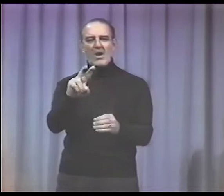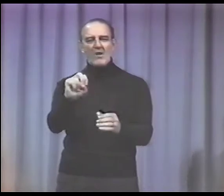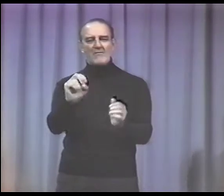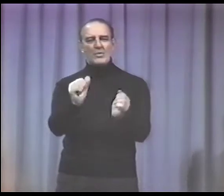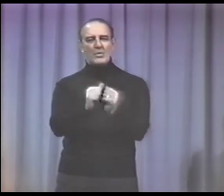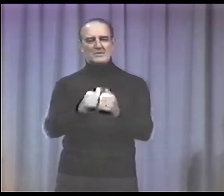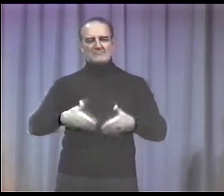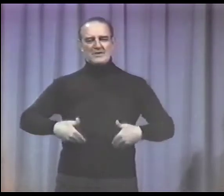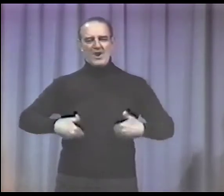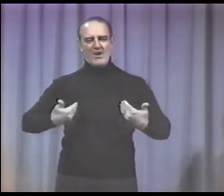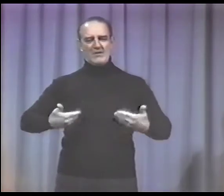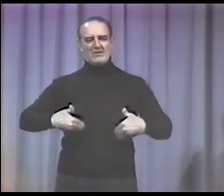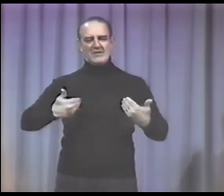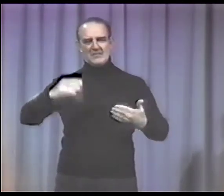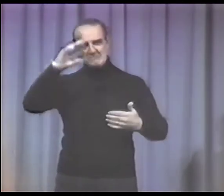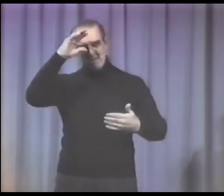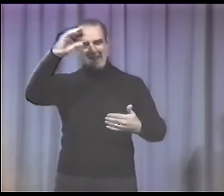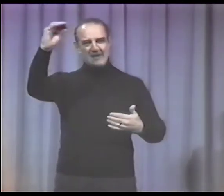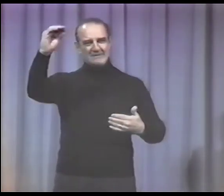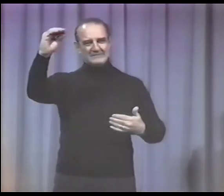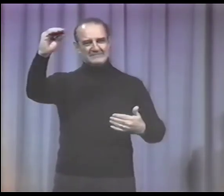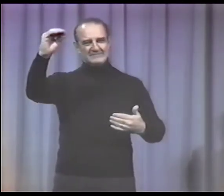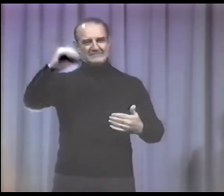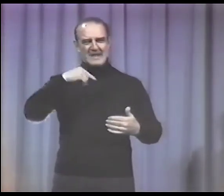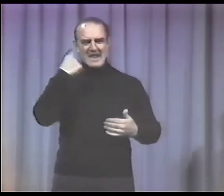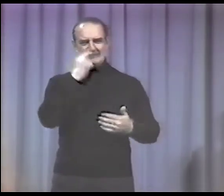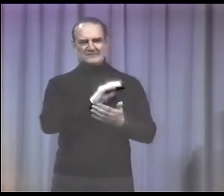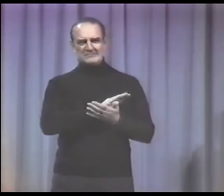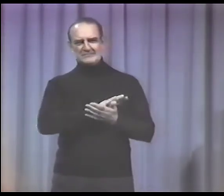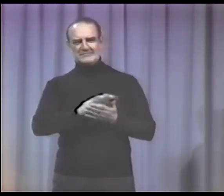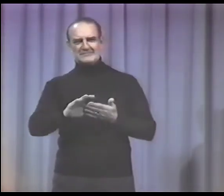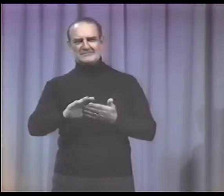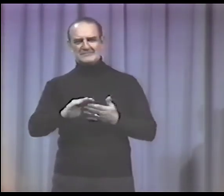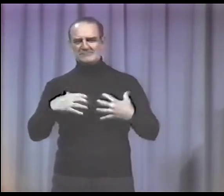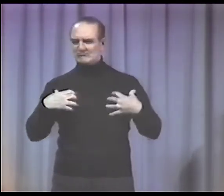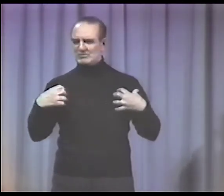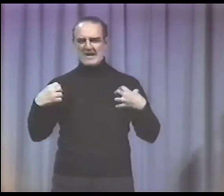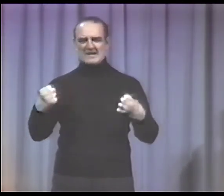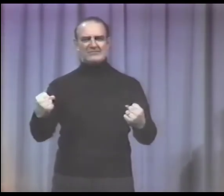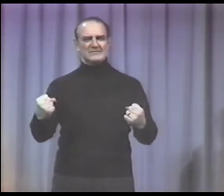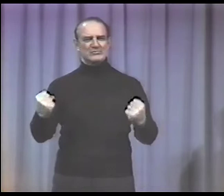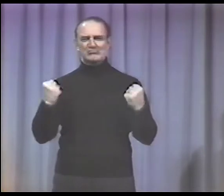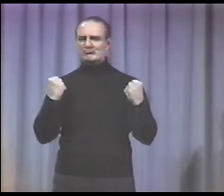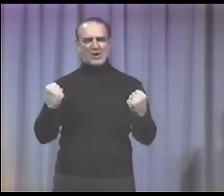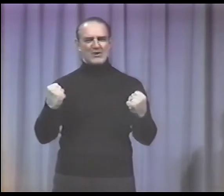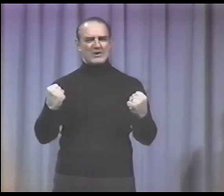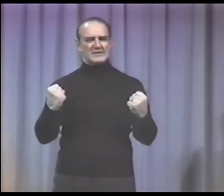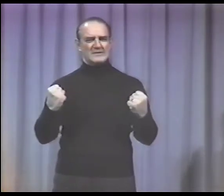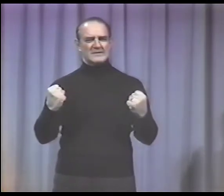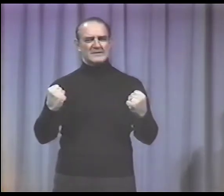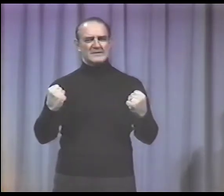fell in love with a young man who was handsome and brave.